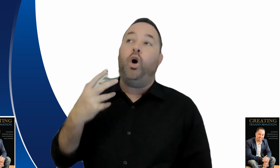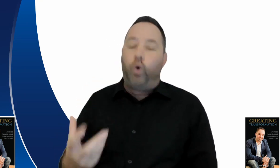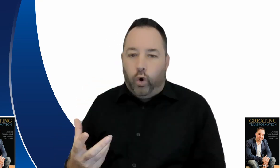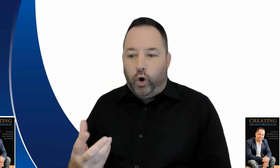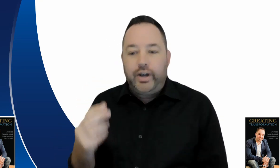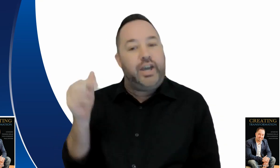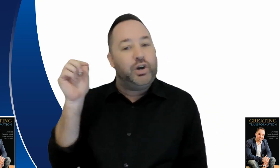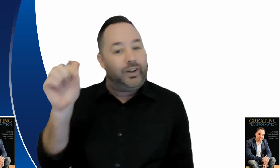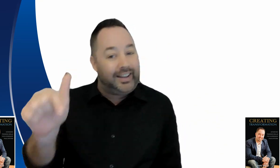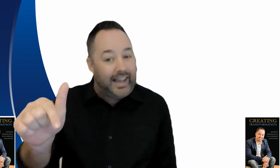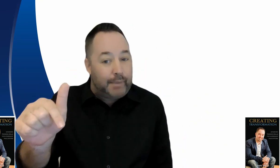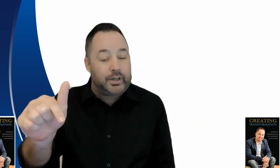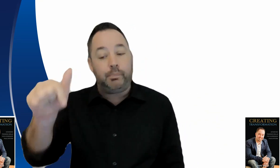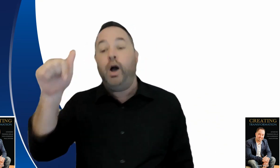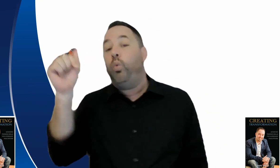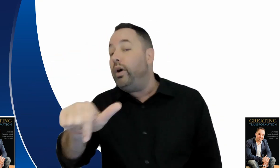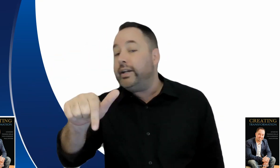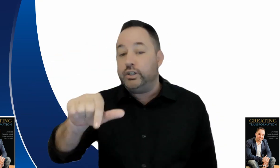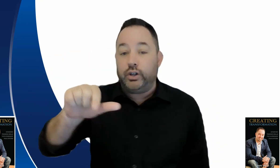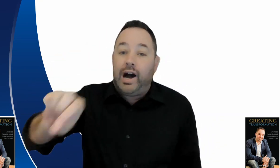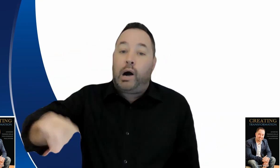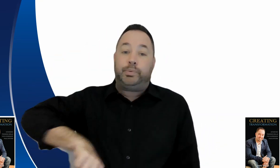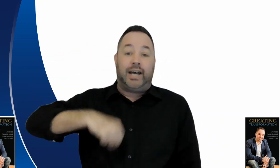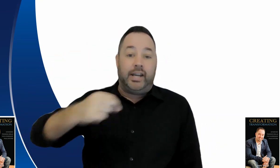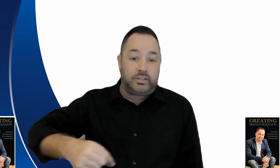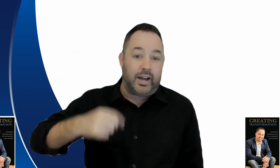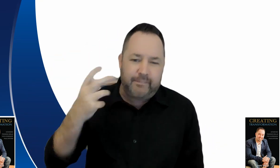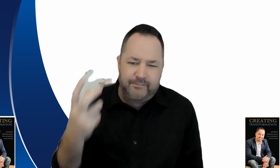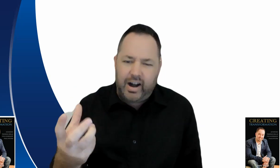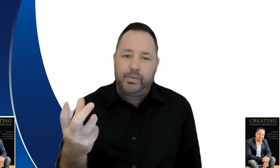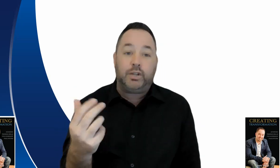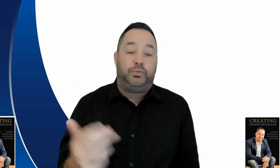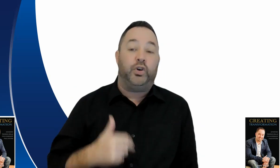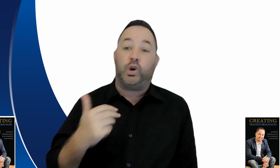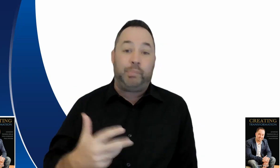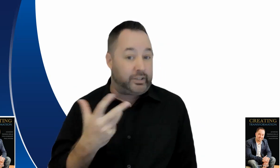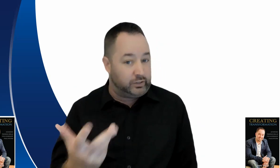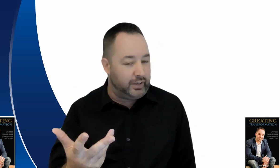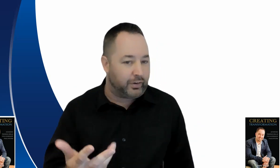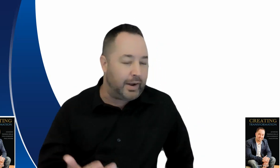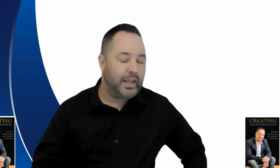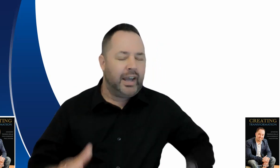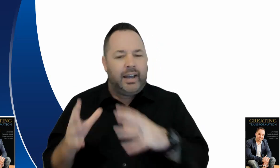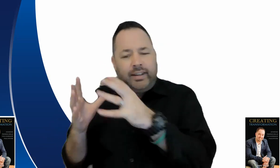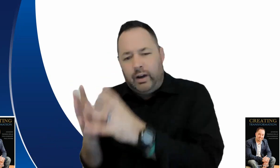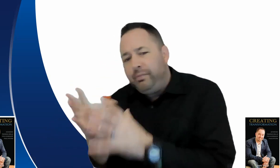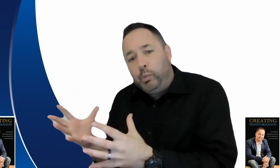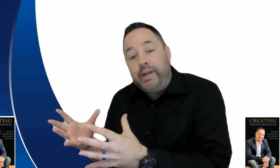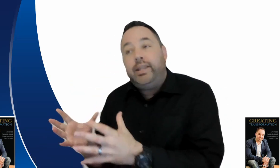or your laptop wanting to do updates like five minutes before you're about to deliver right now we've all been